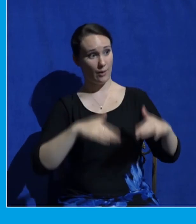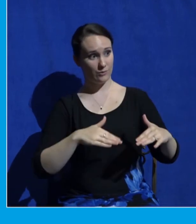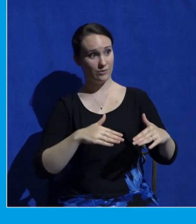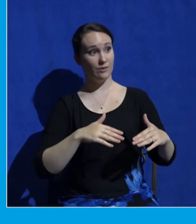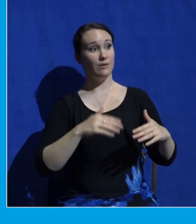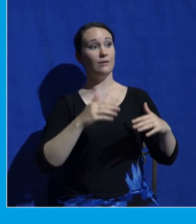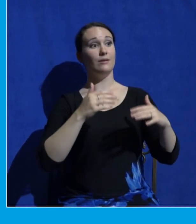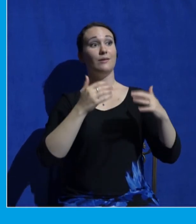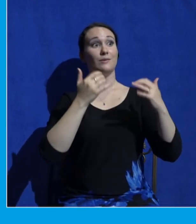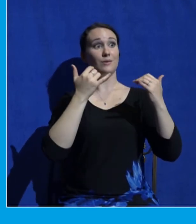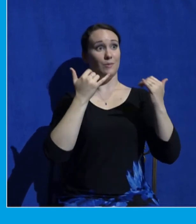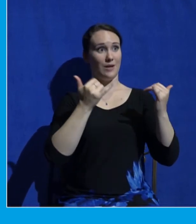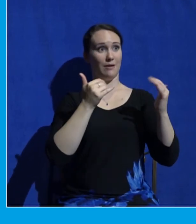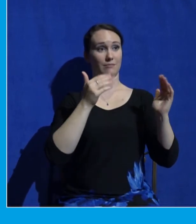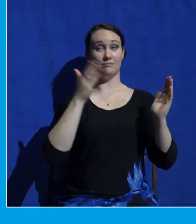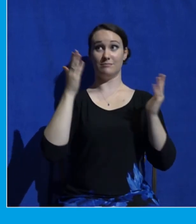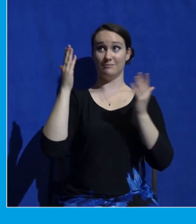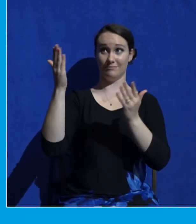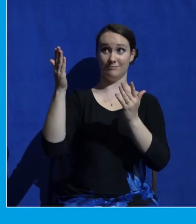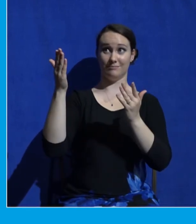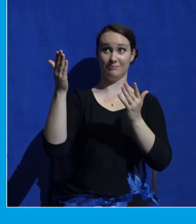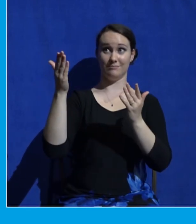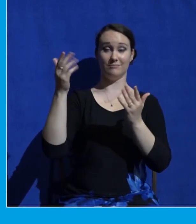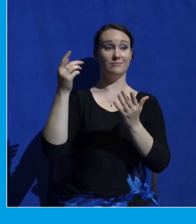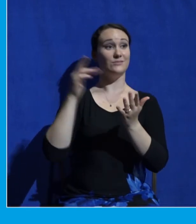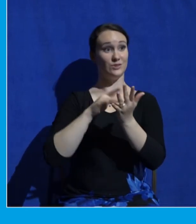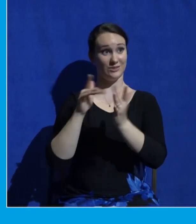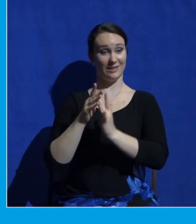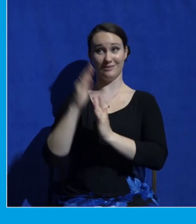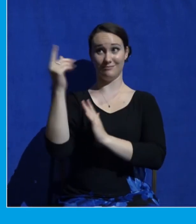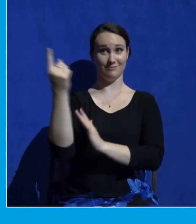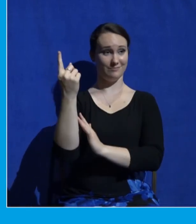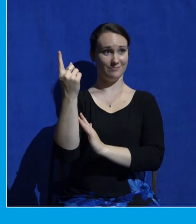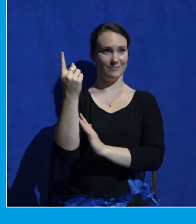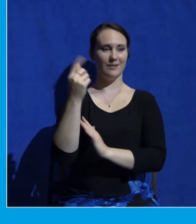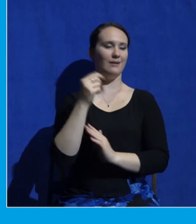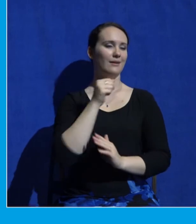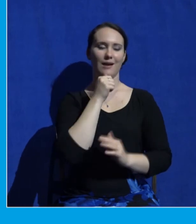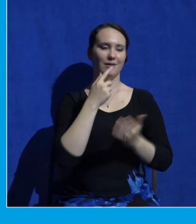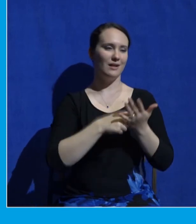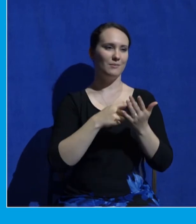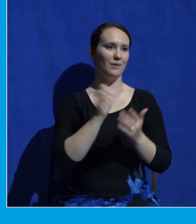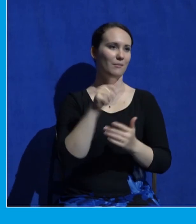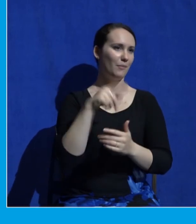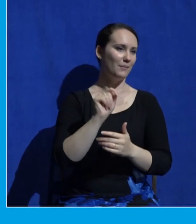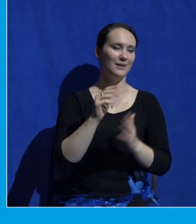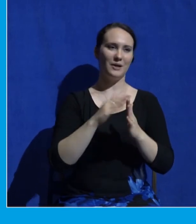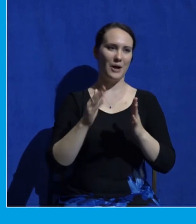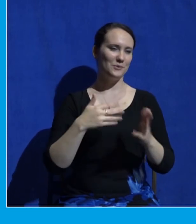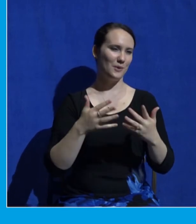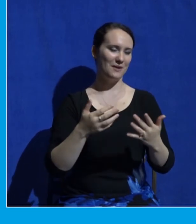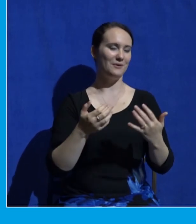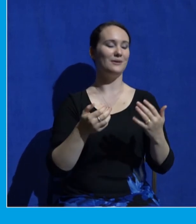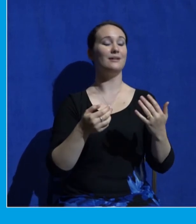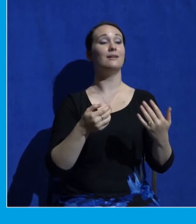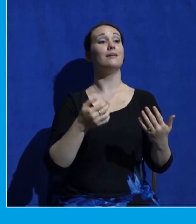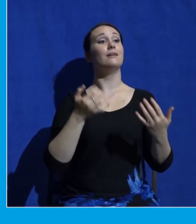In light of what we're seeing in Mark chapter 9 knowing we're not talking about an apartment or a house in this world that we're talking about glory